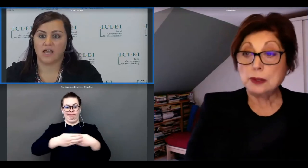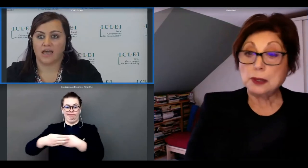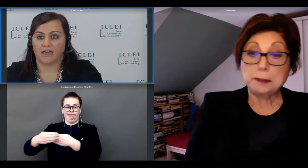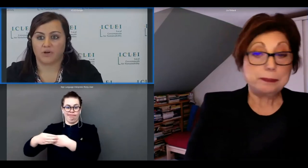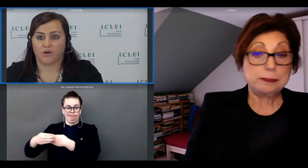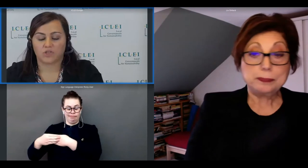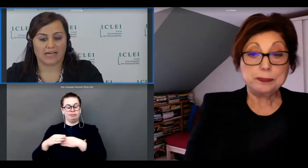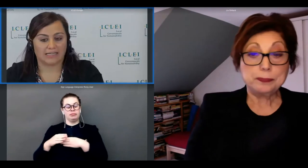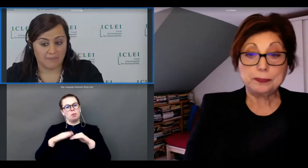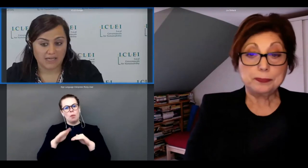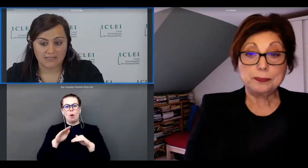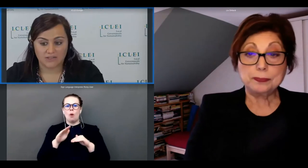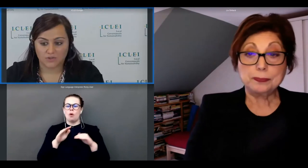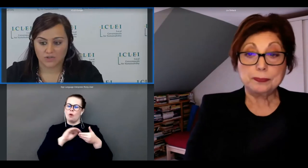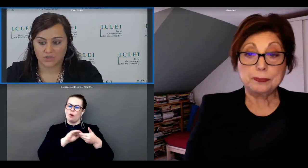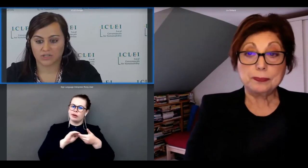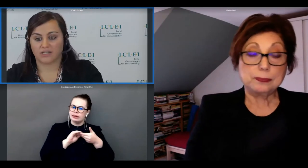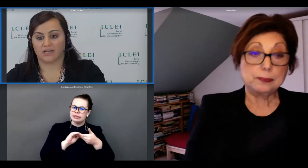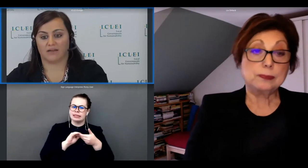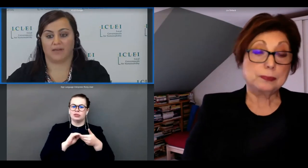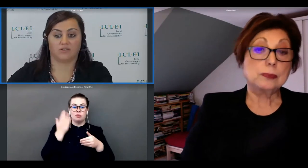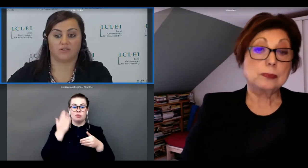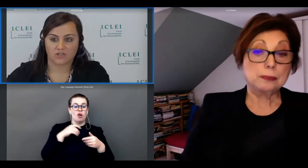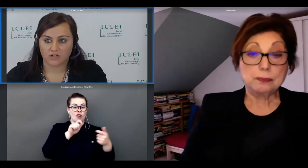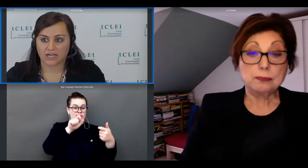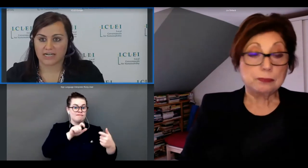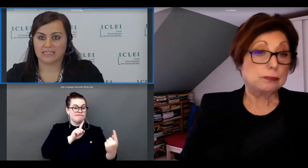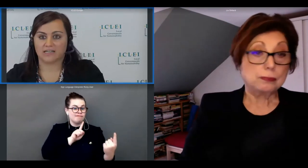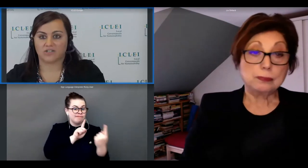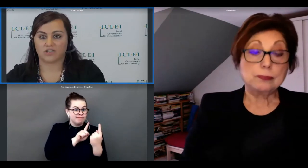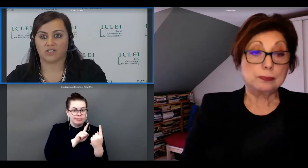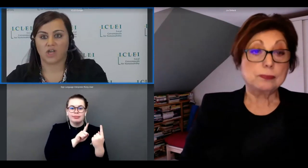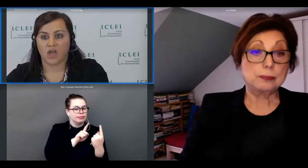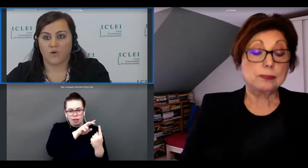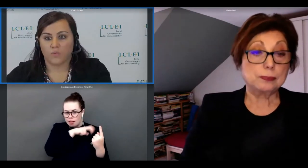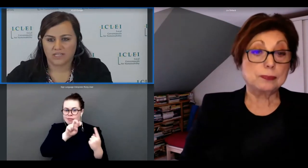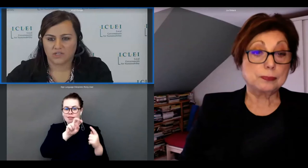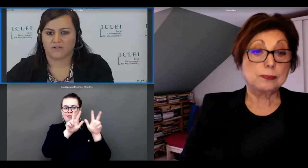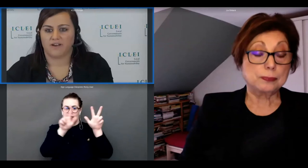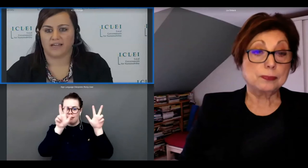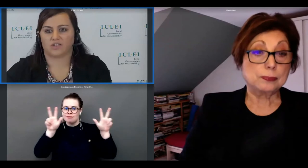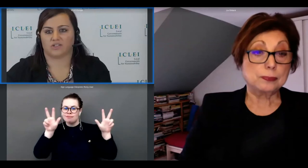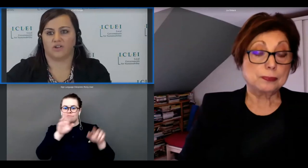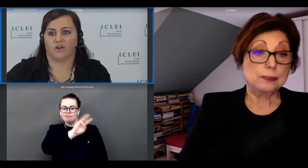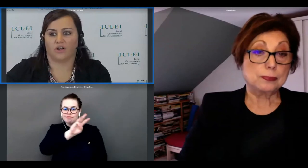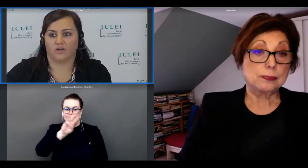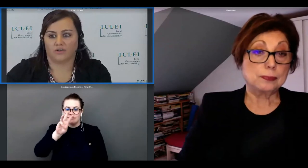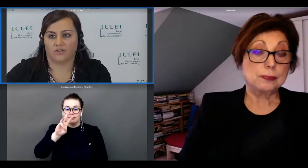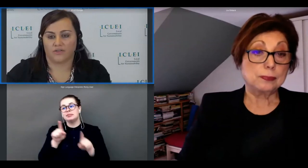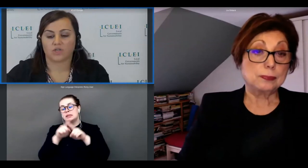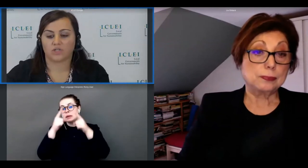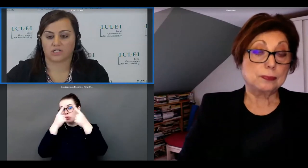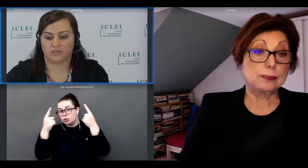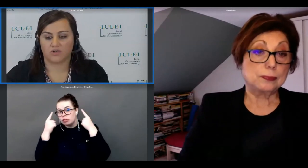but also academic institutions um educational organizations what is your reflection on on